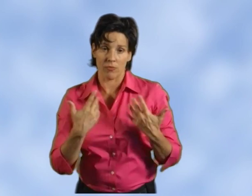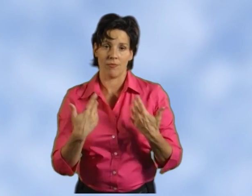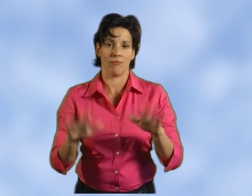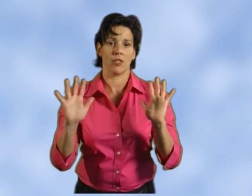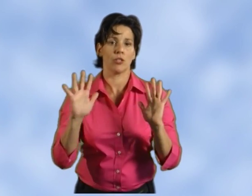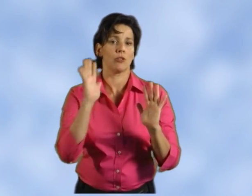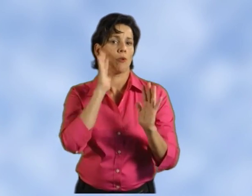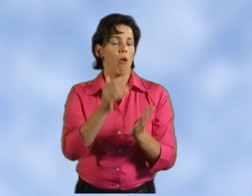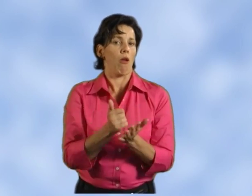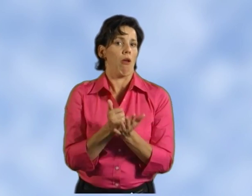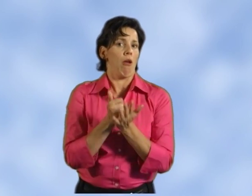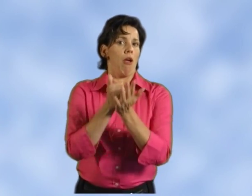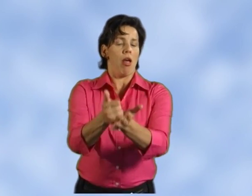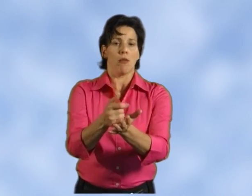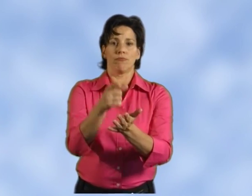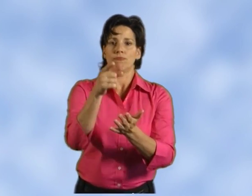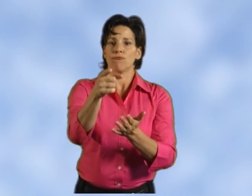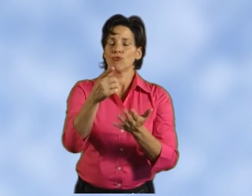give you the best chance